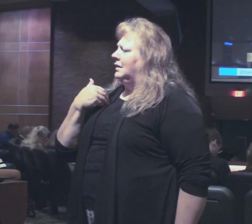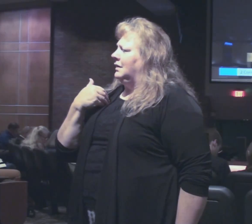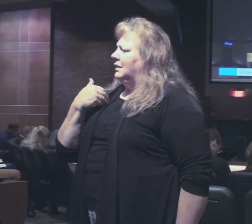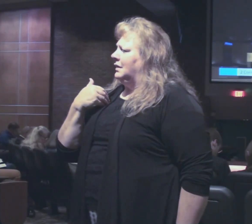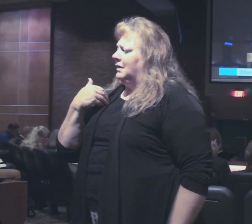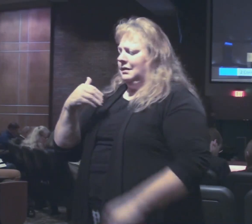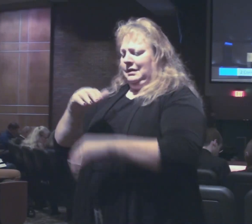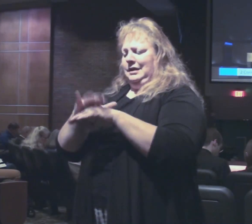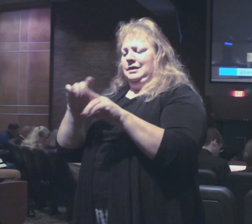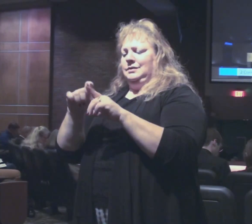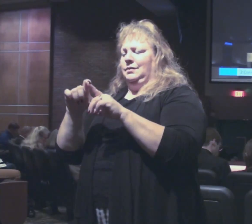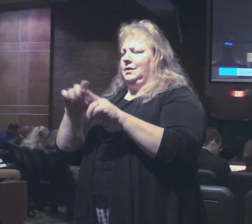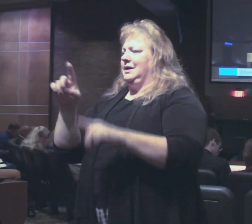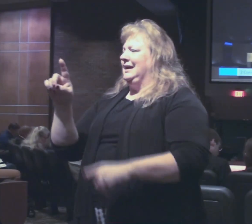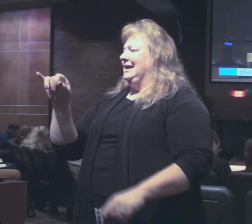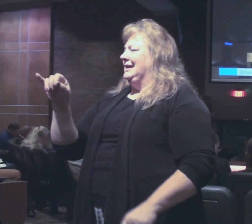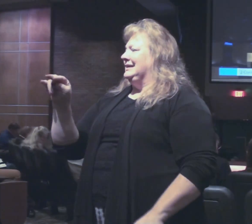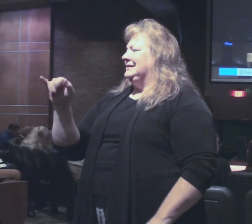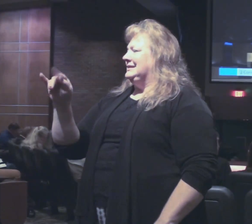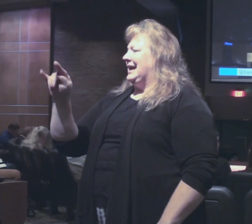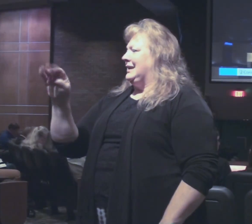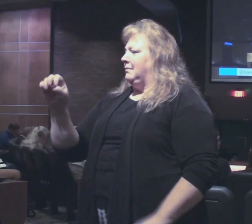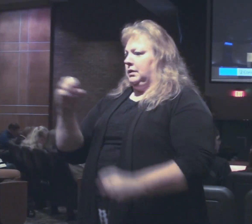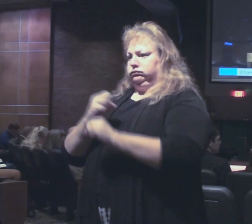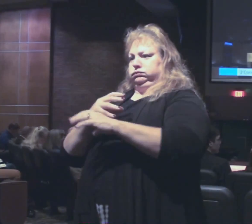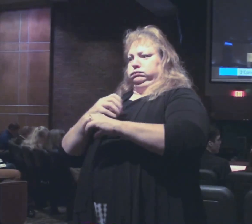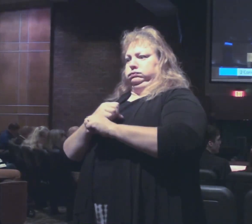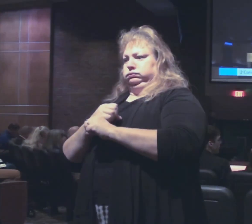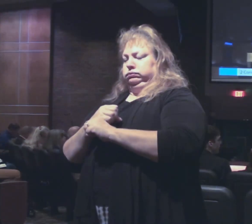English words like dynamite dynamo